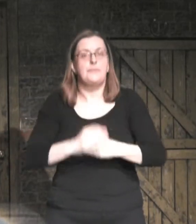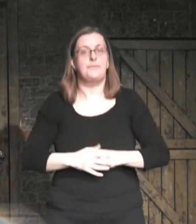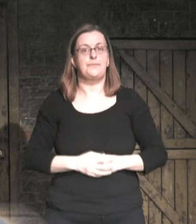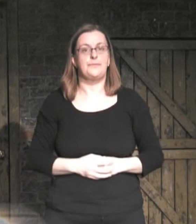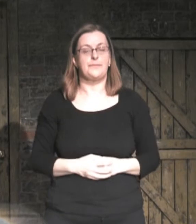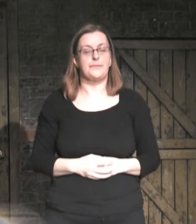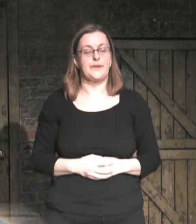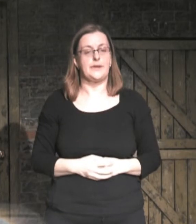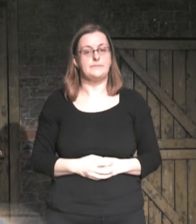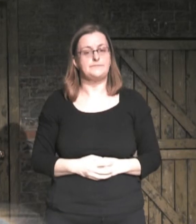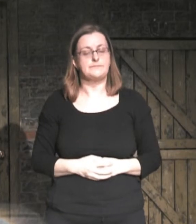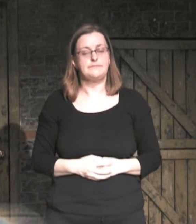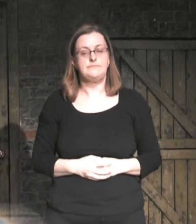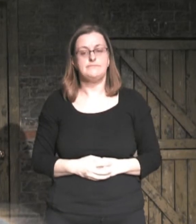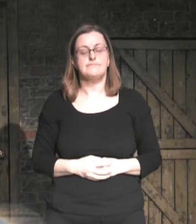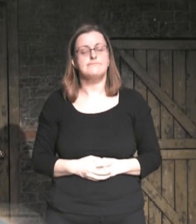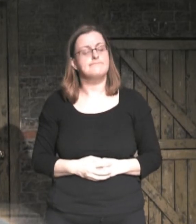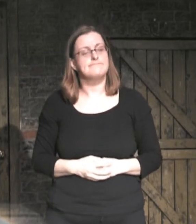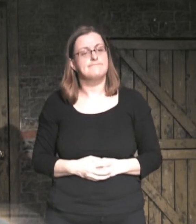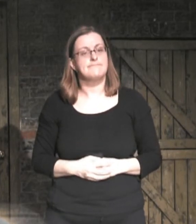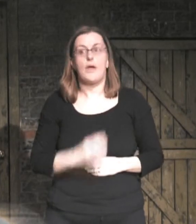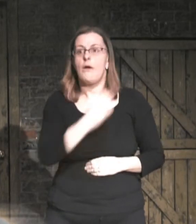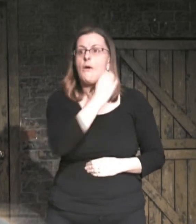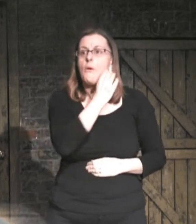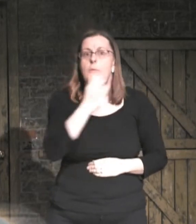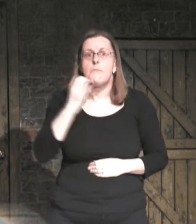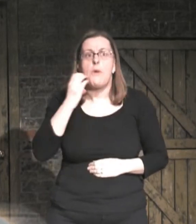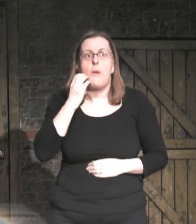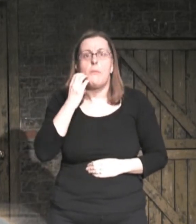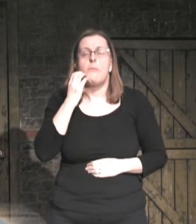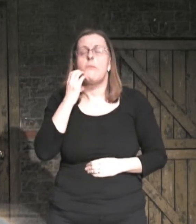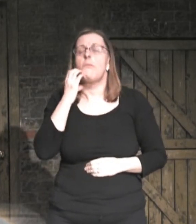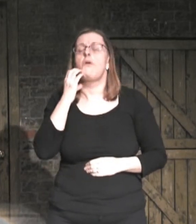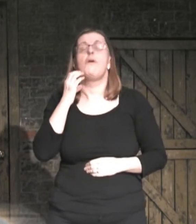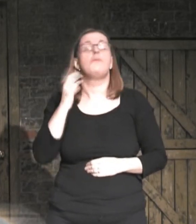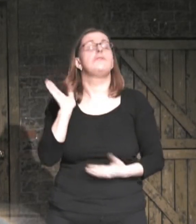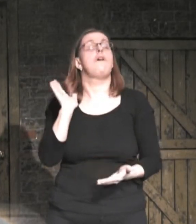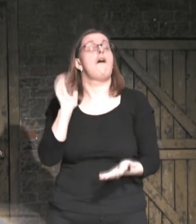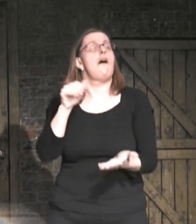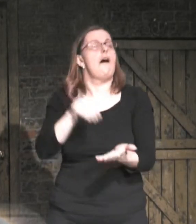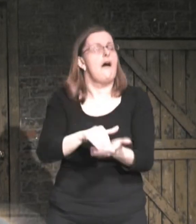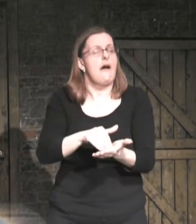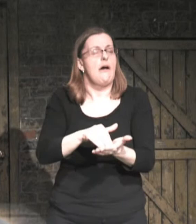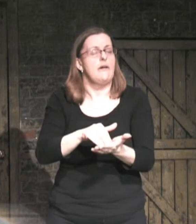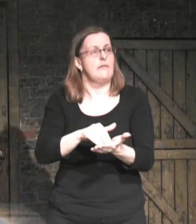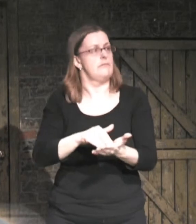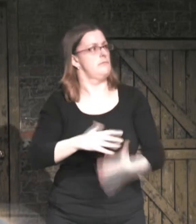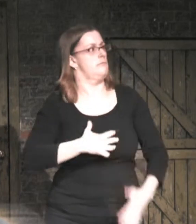Bob finds himself in a mysterious castle where he is greeted